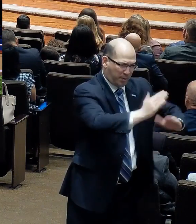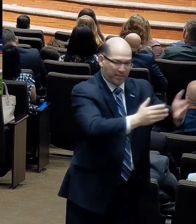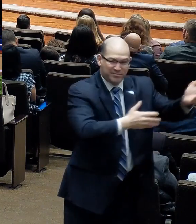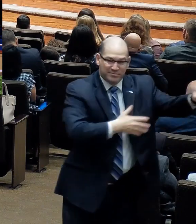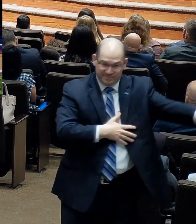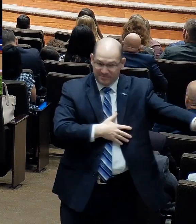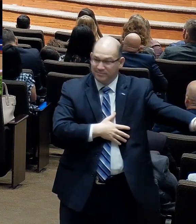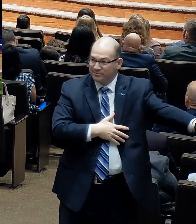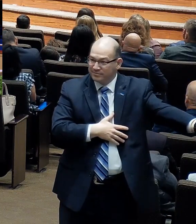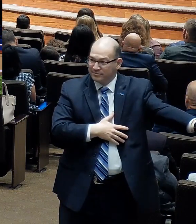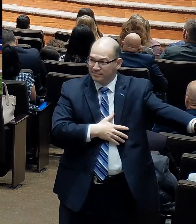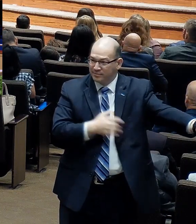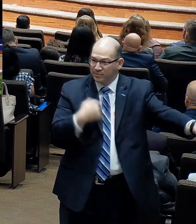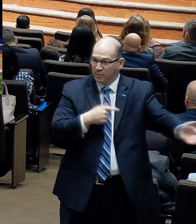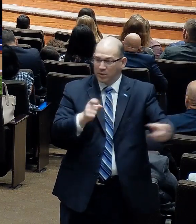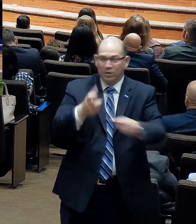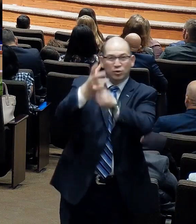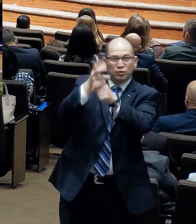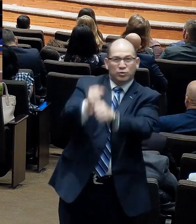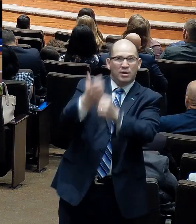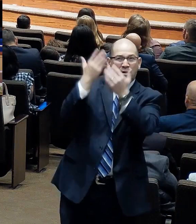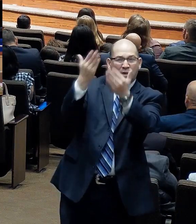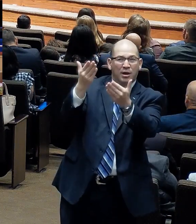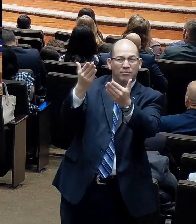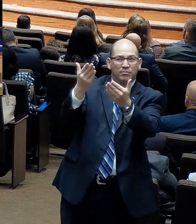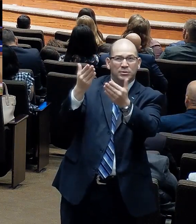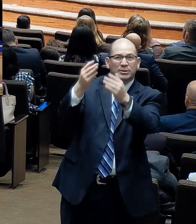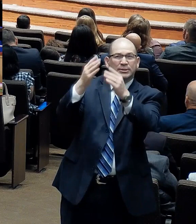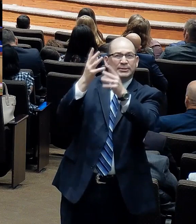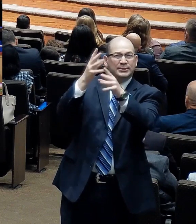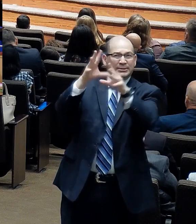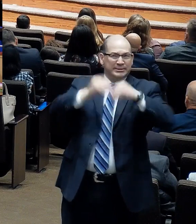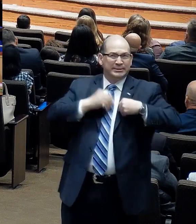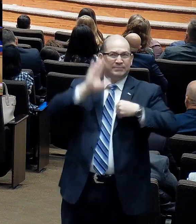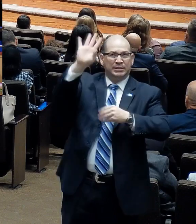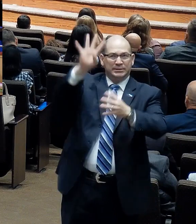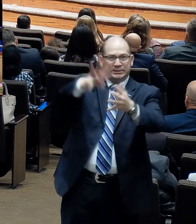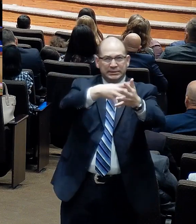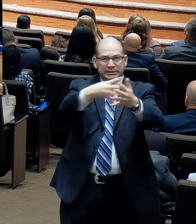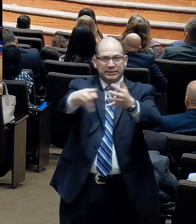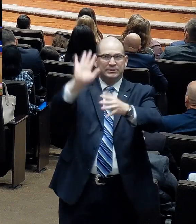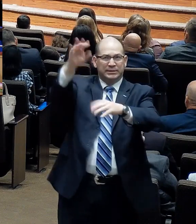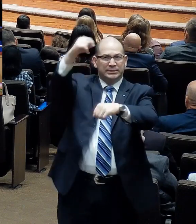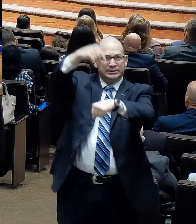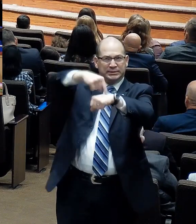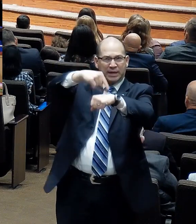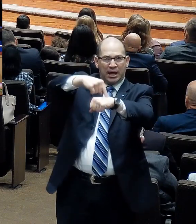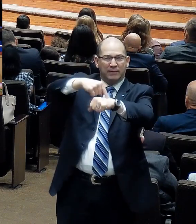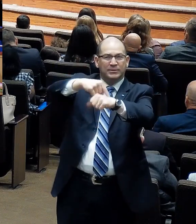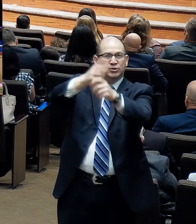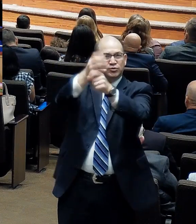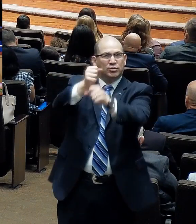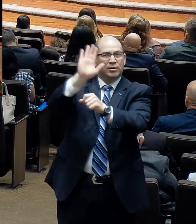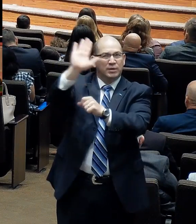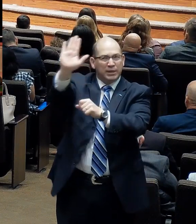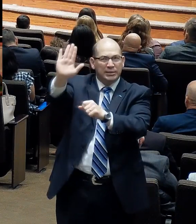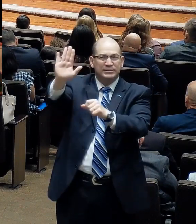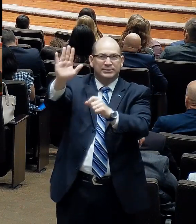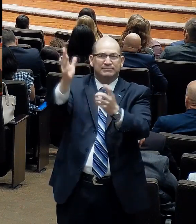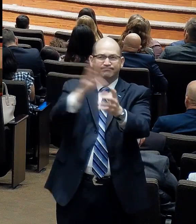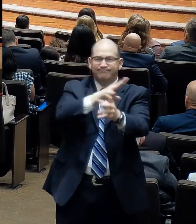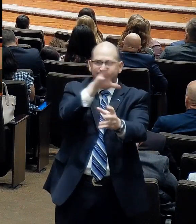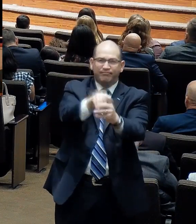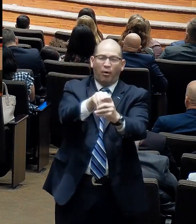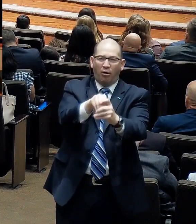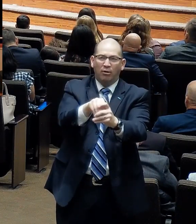we trust him, when we rest in his timing, when we rest in his answers, when we rest in his actions, he can take those things and he can walk through.